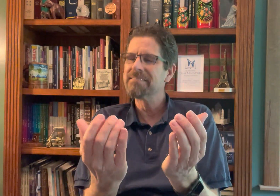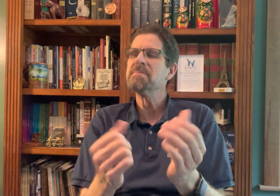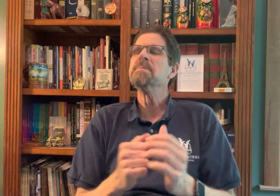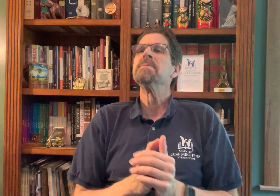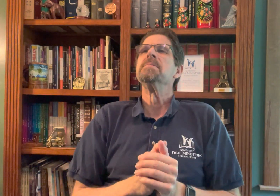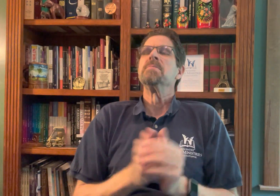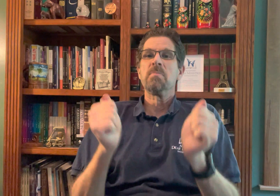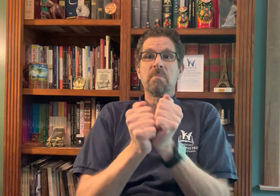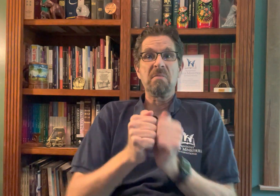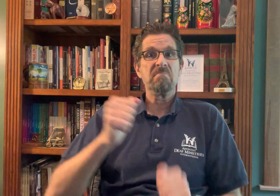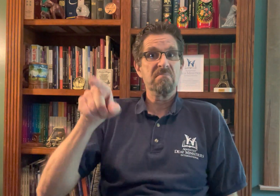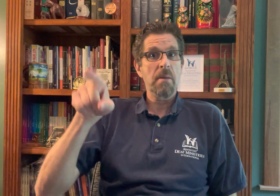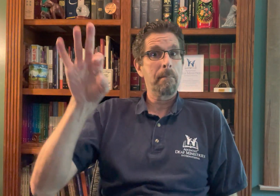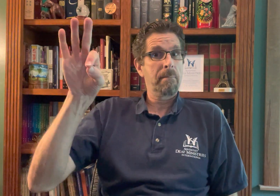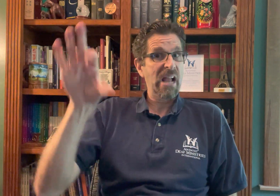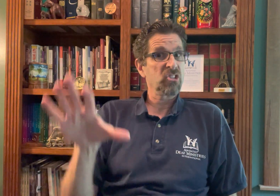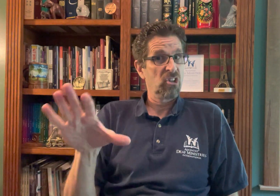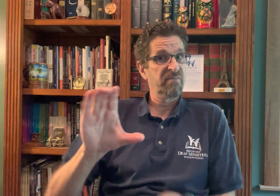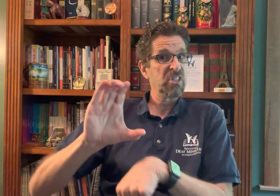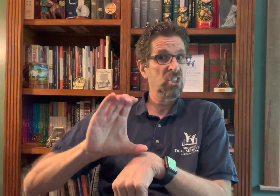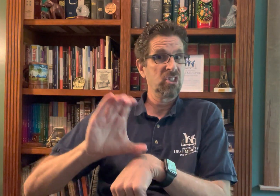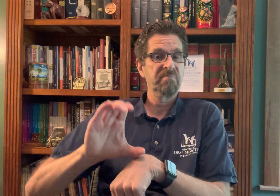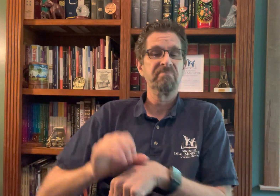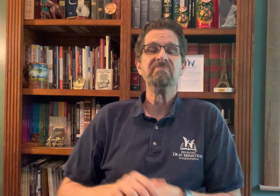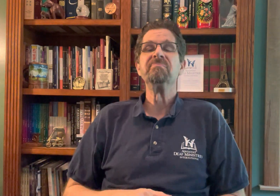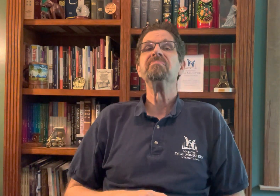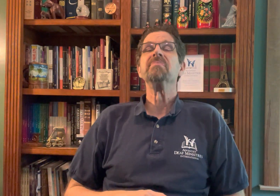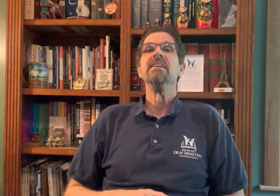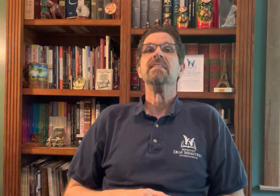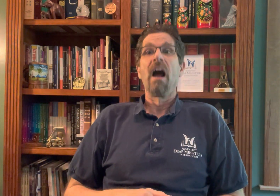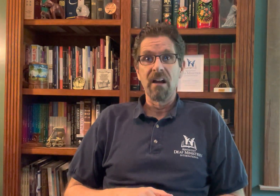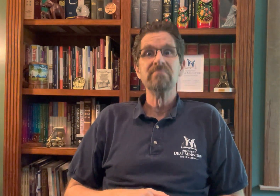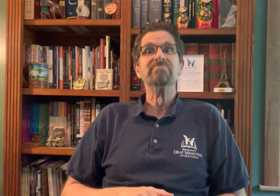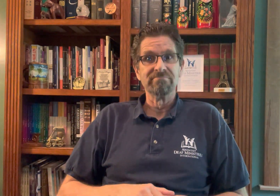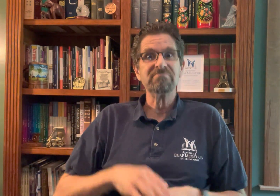And at the age of 13, he took Bible study classes for baptism.